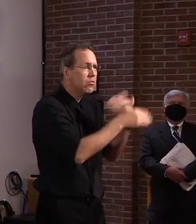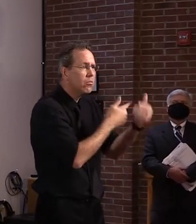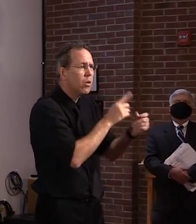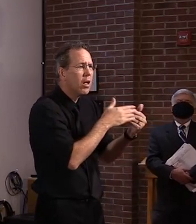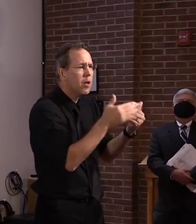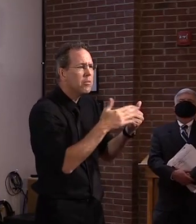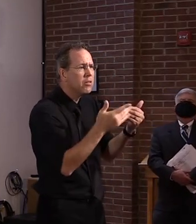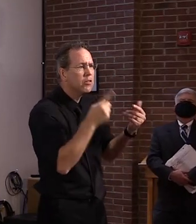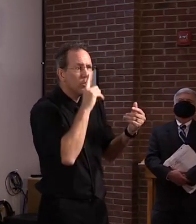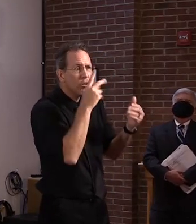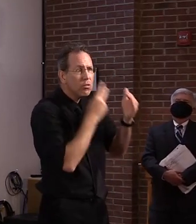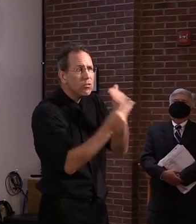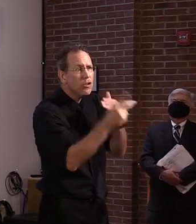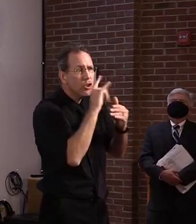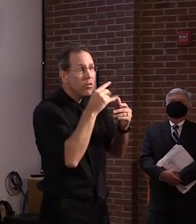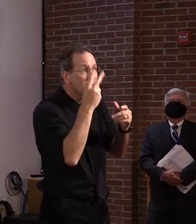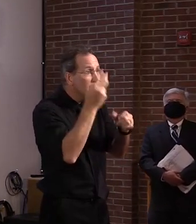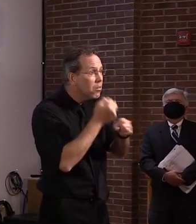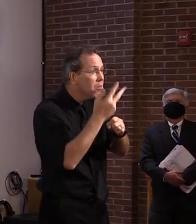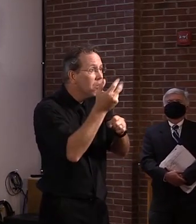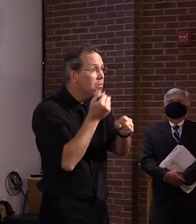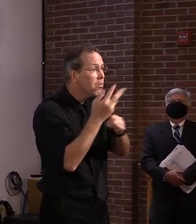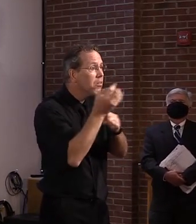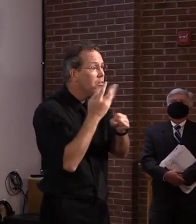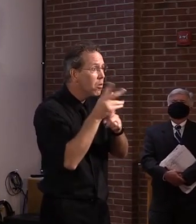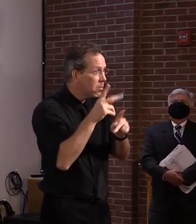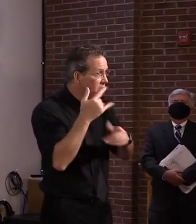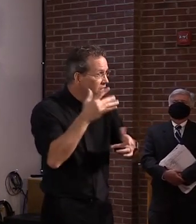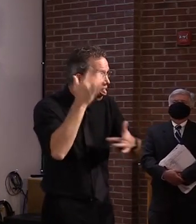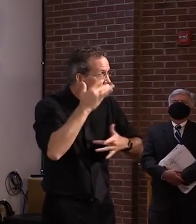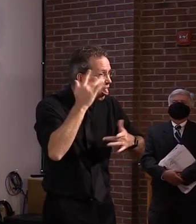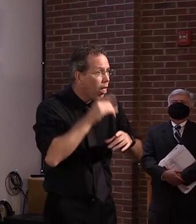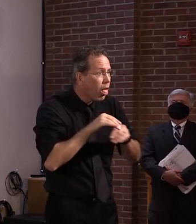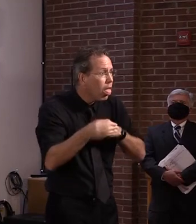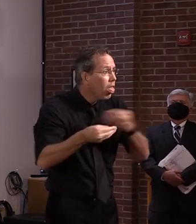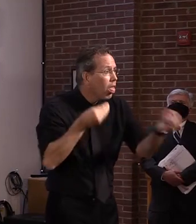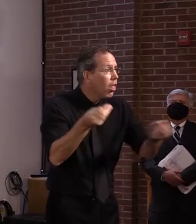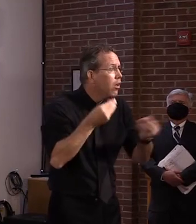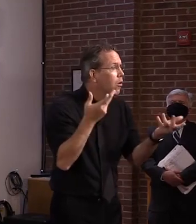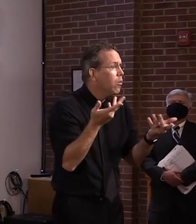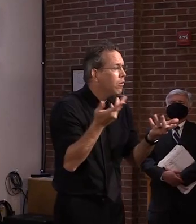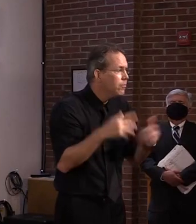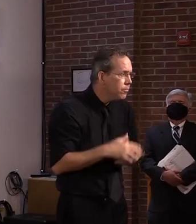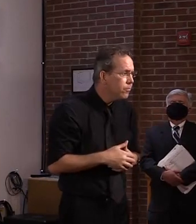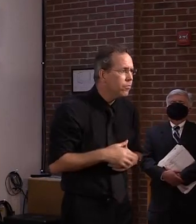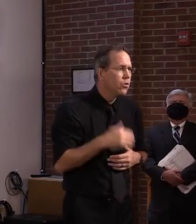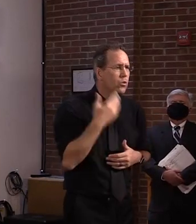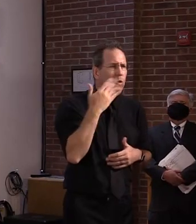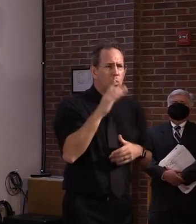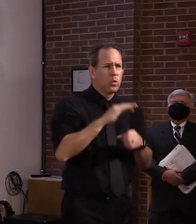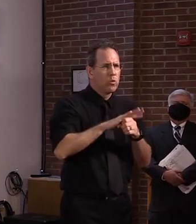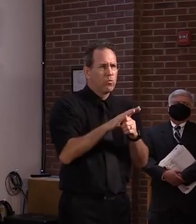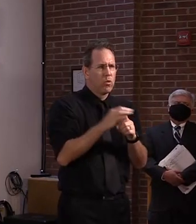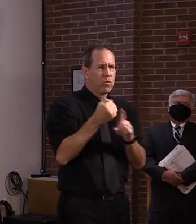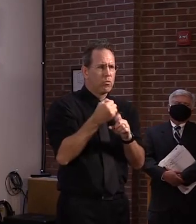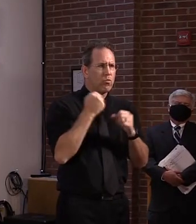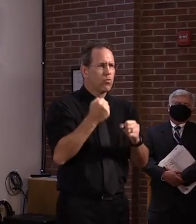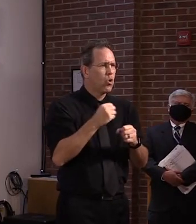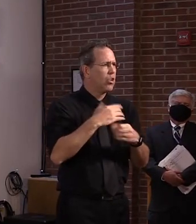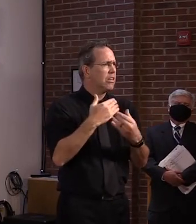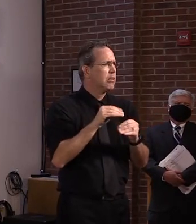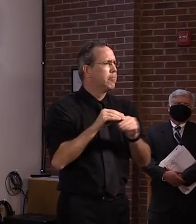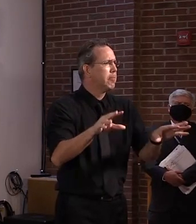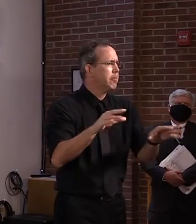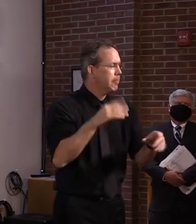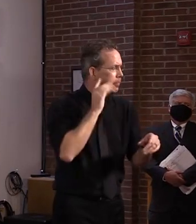this is and how infectious the virus it is. Um, so, and how much care we have to use to try to prevent,